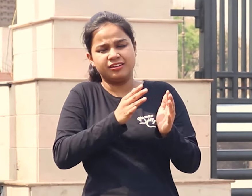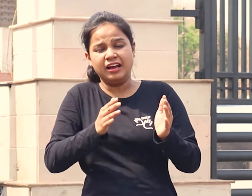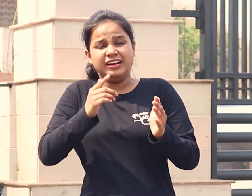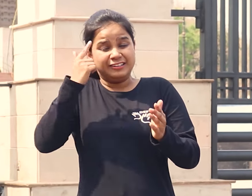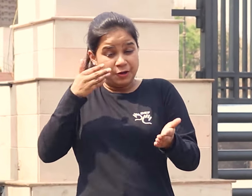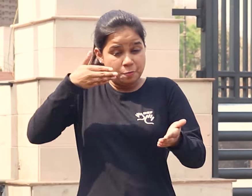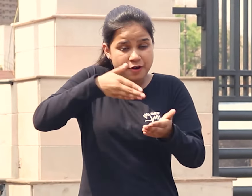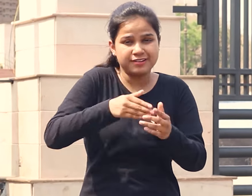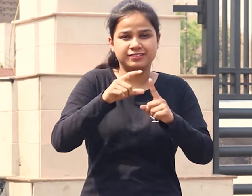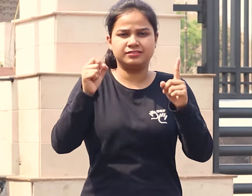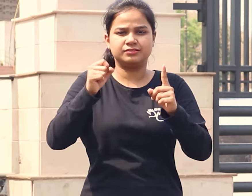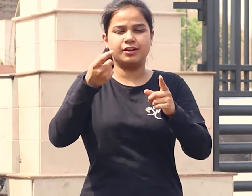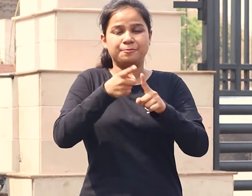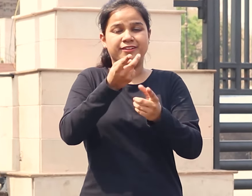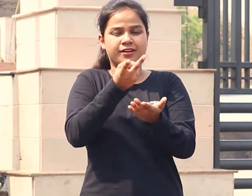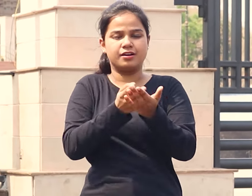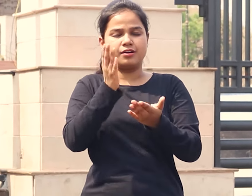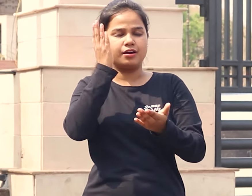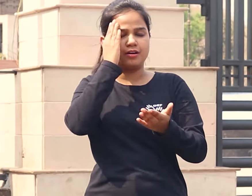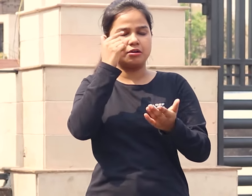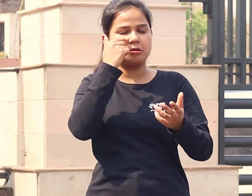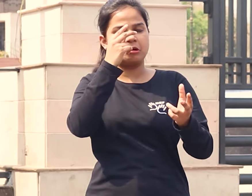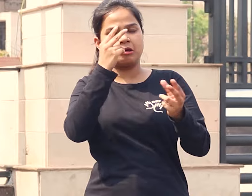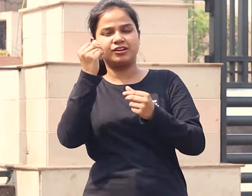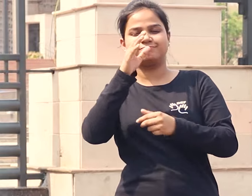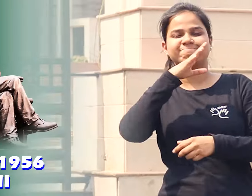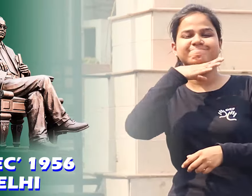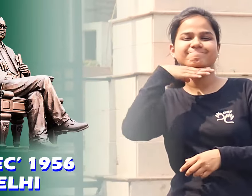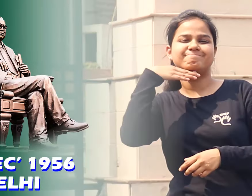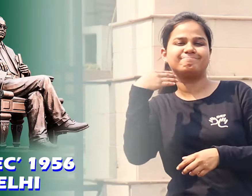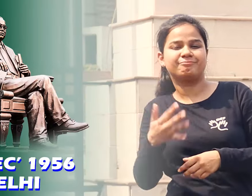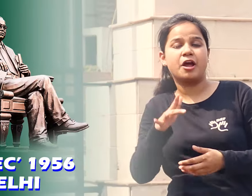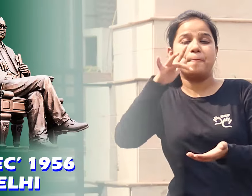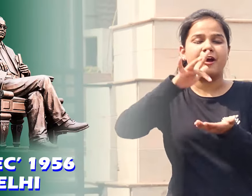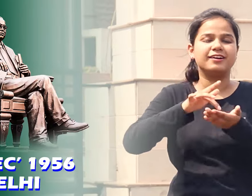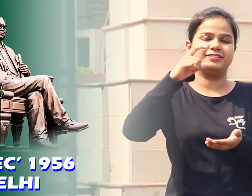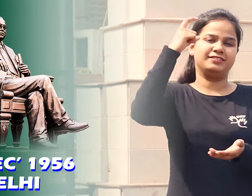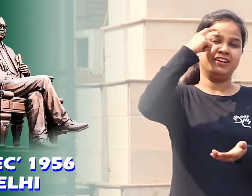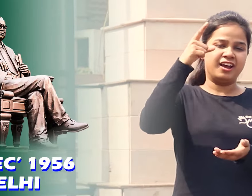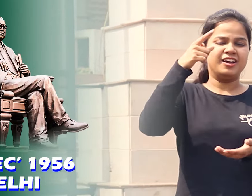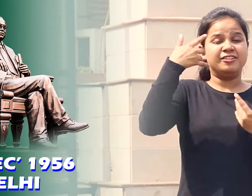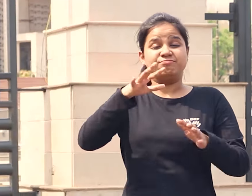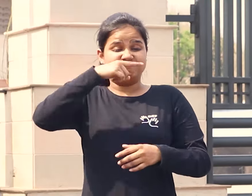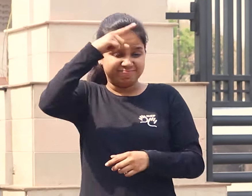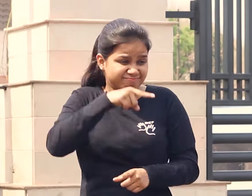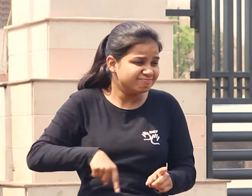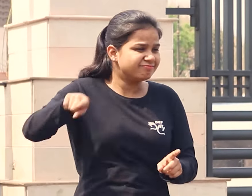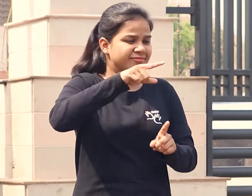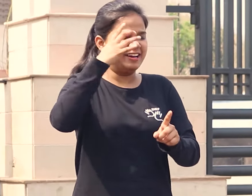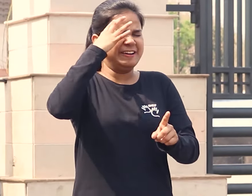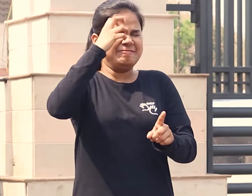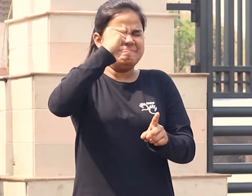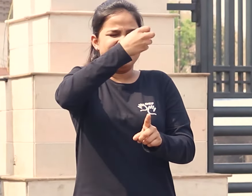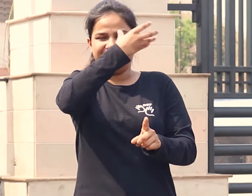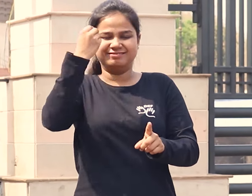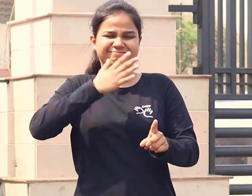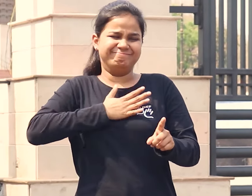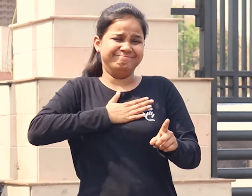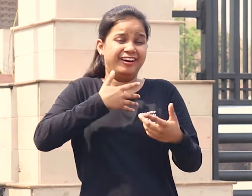to which he was on the bed from June to October. On 6 December 1956, Ambedkar died while sleeping in his home in Delhi. People